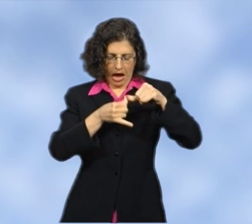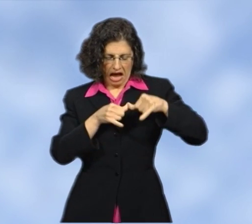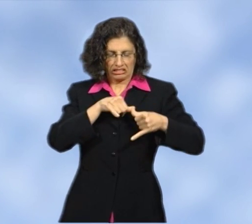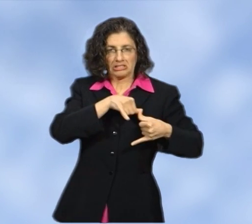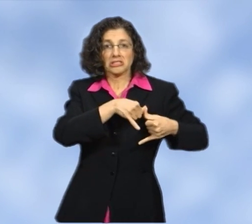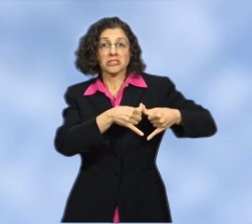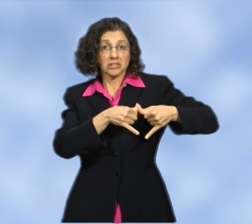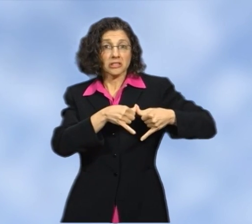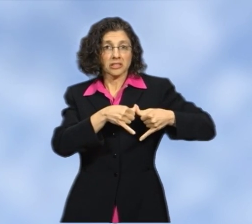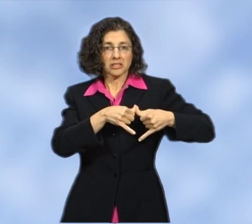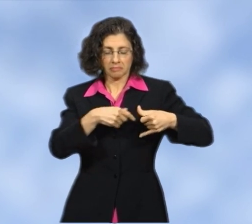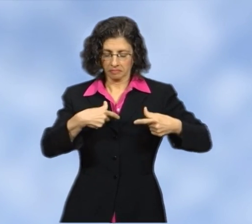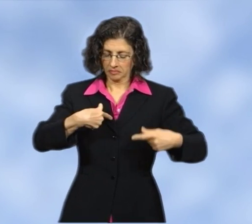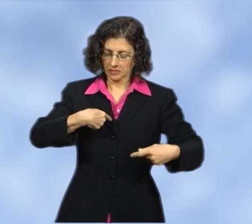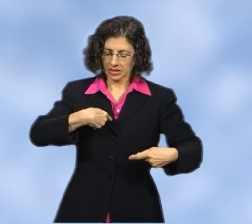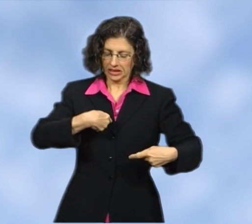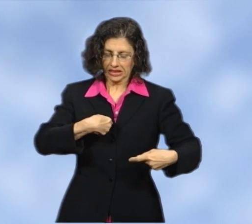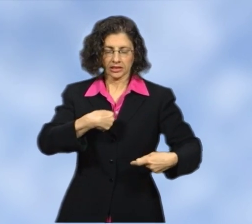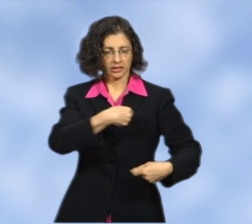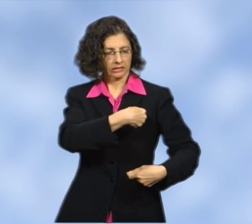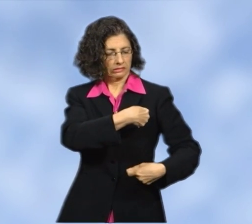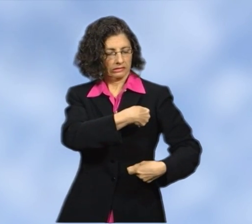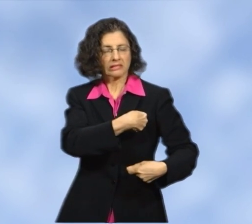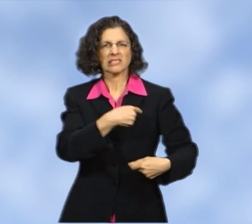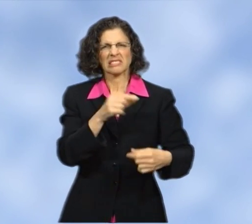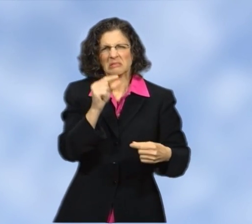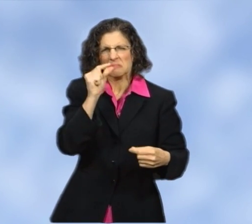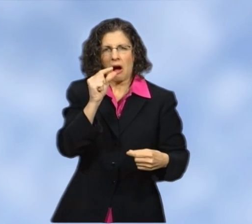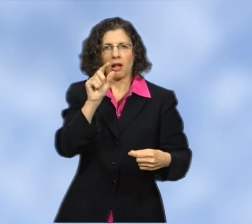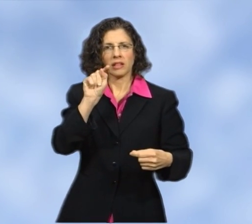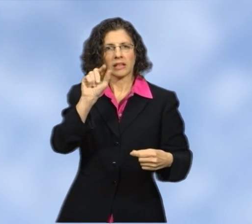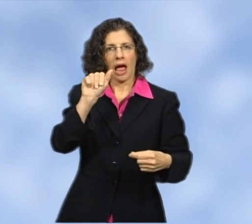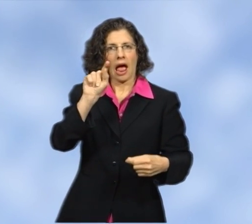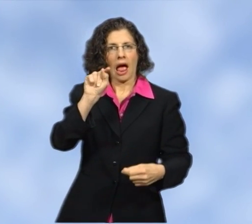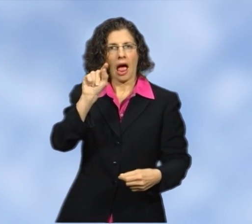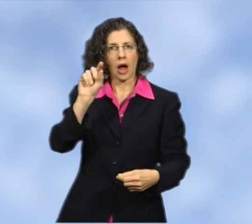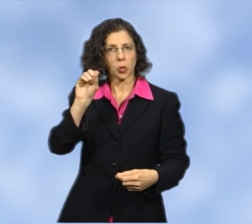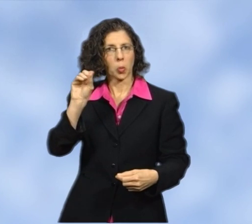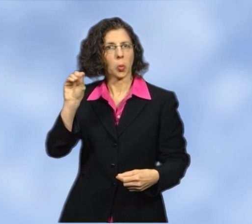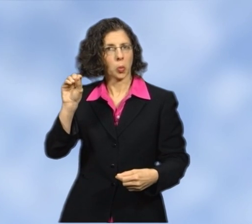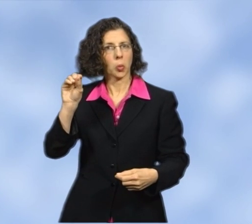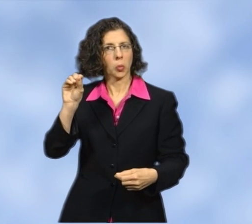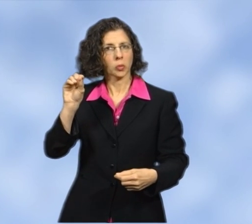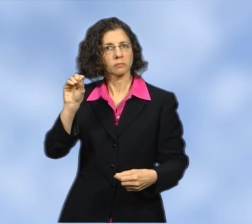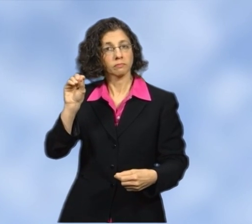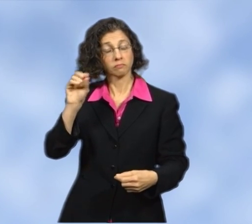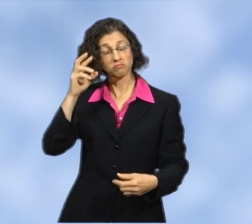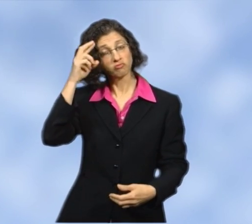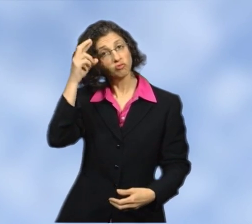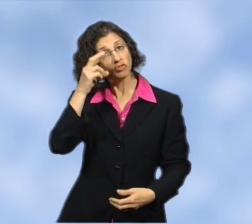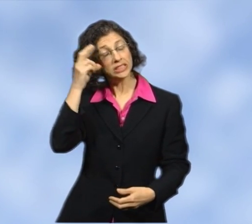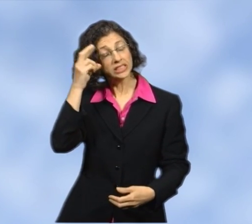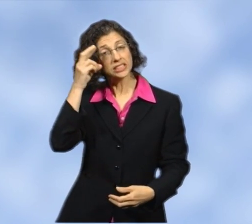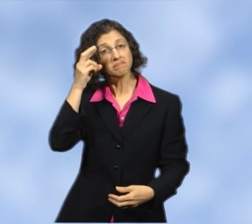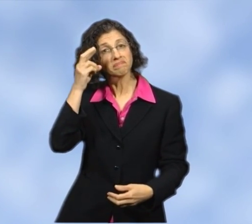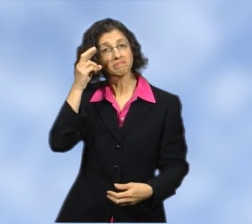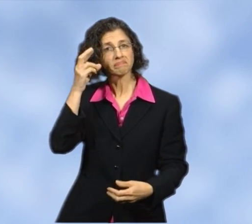patient. Crosshatch marks are used to measure and isolate the treatment area. Small tattoo